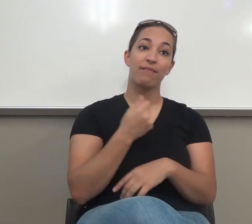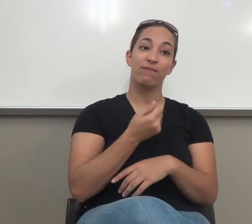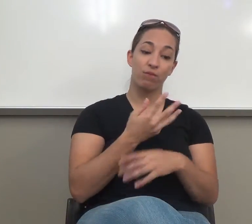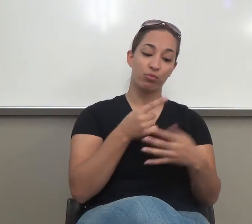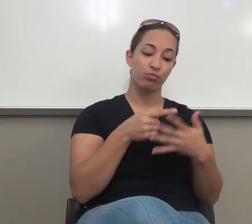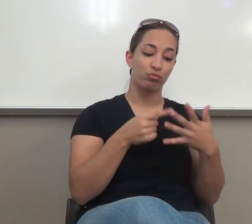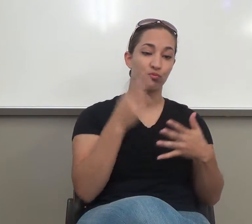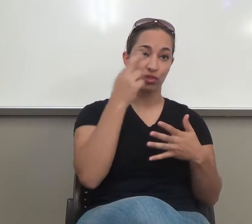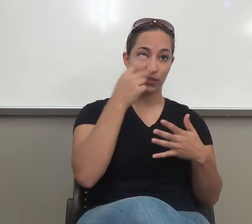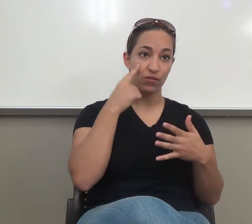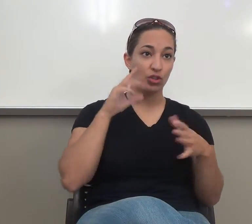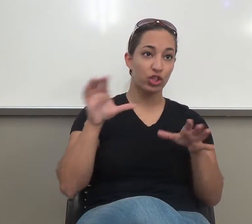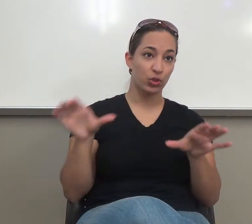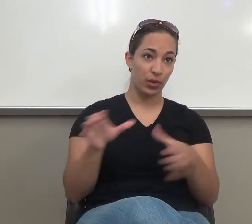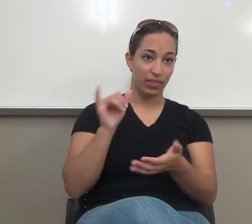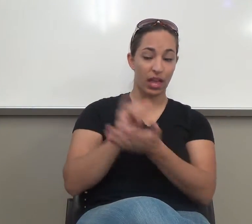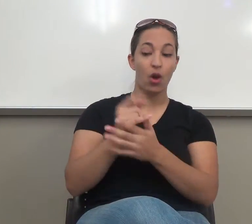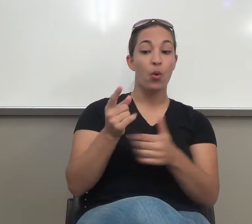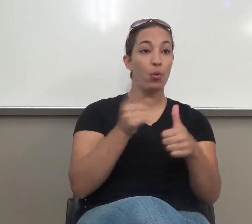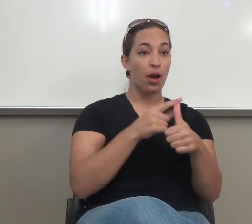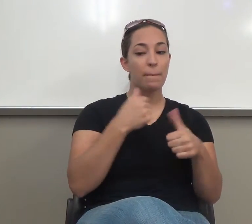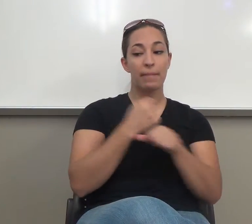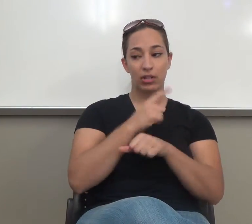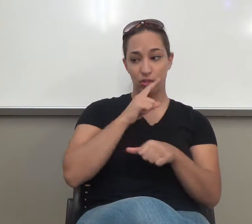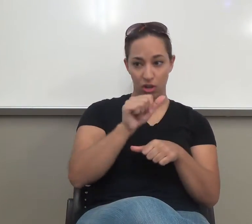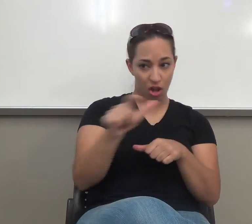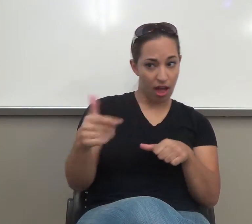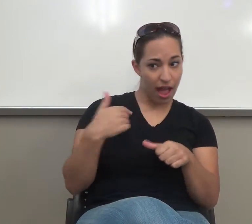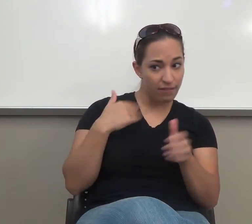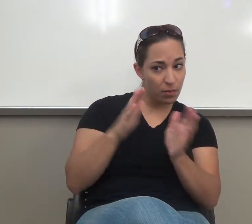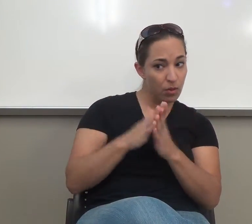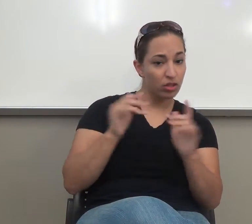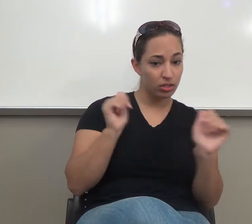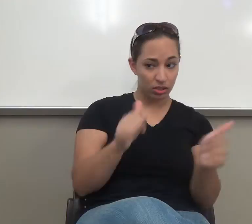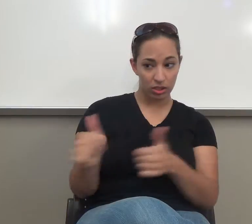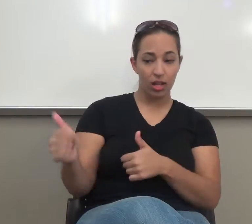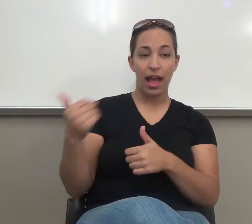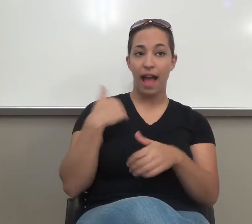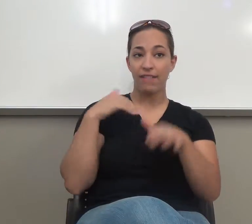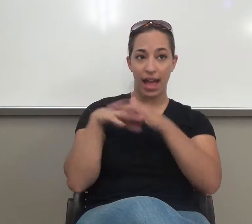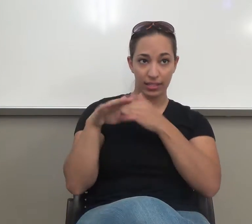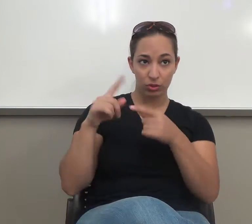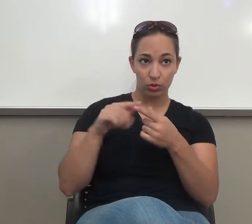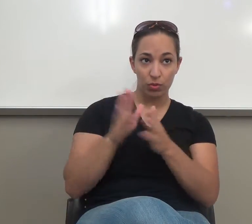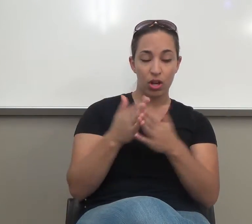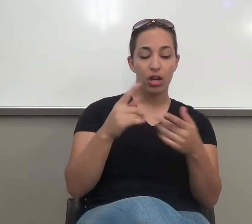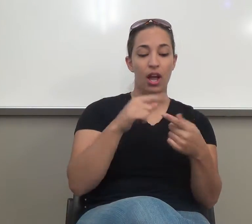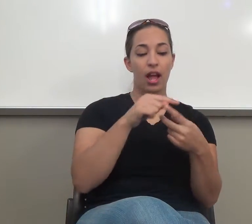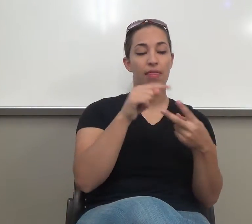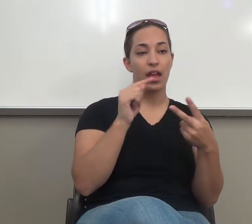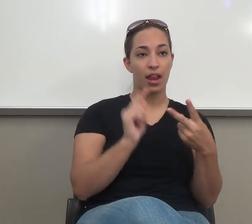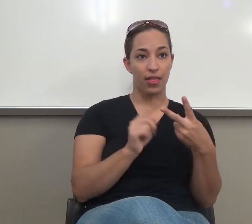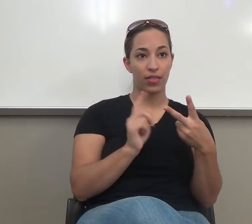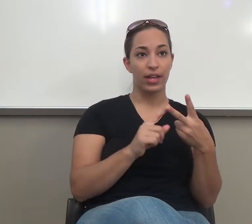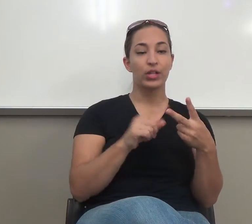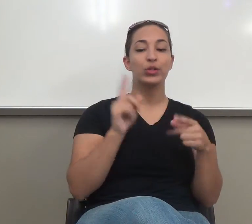One is to make sure everybody has a book or has access to a book, and the other thing is to introduce you to the